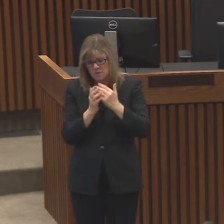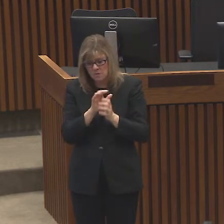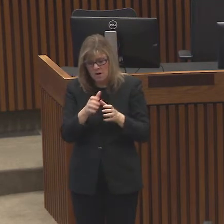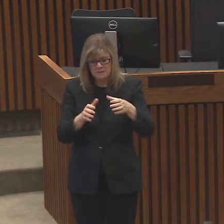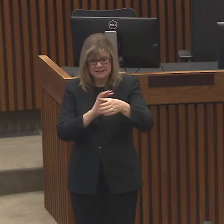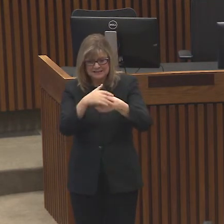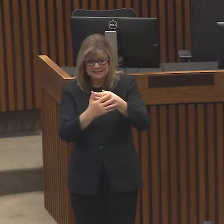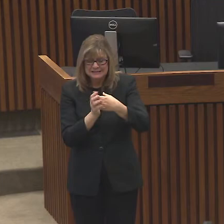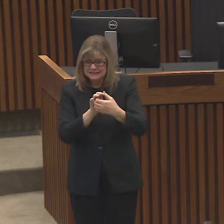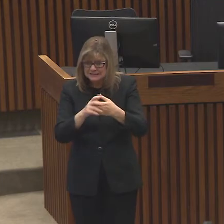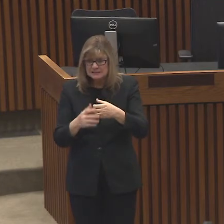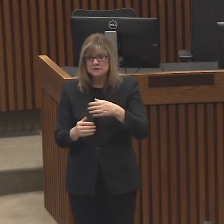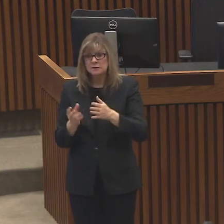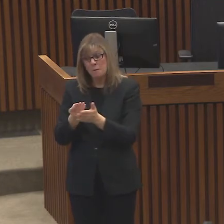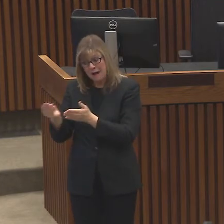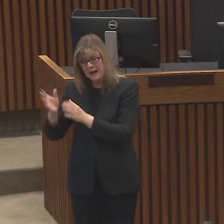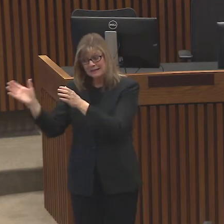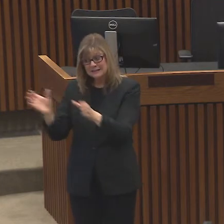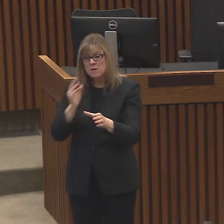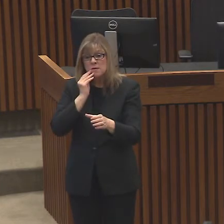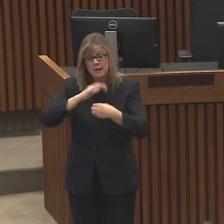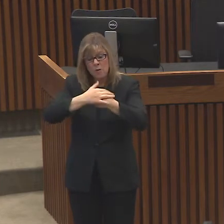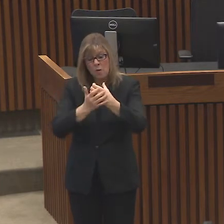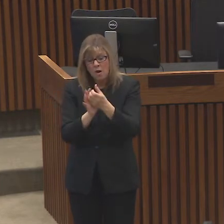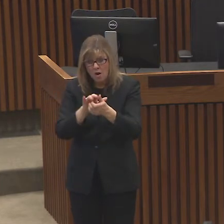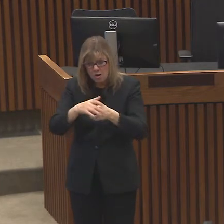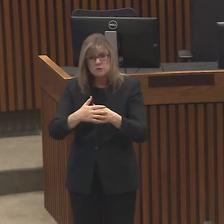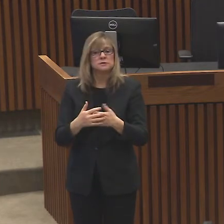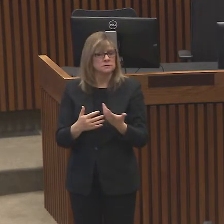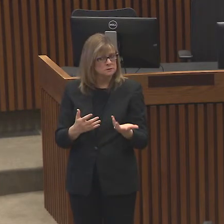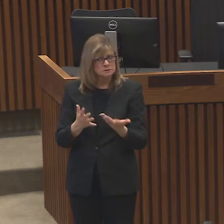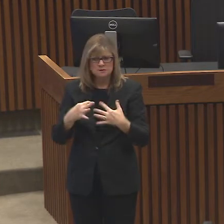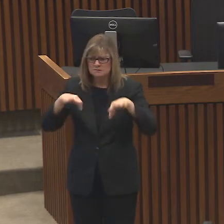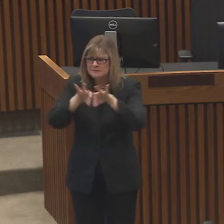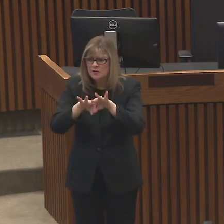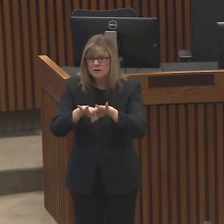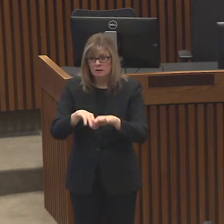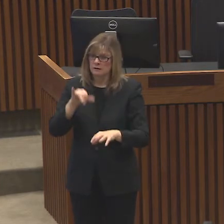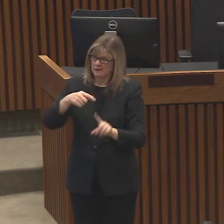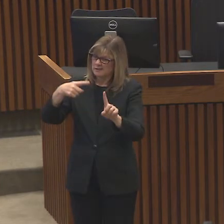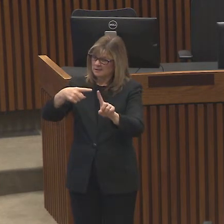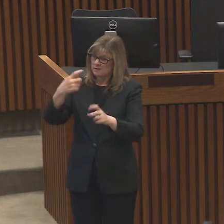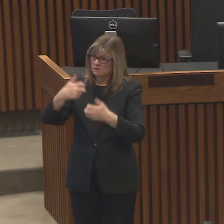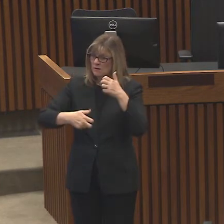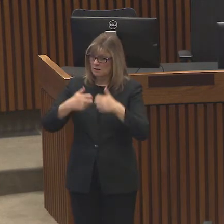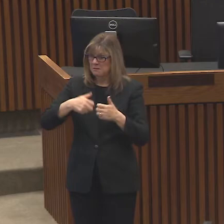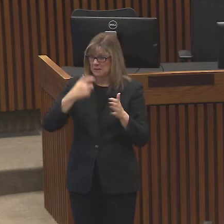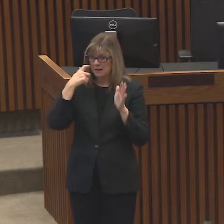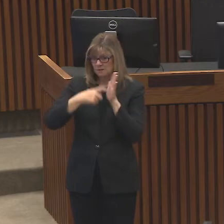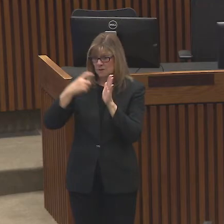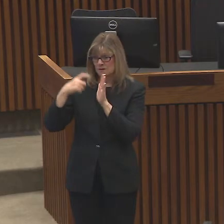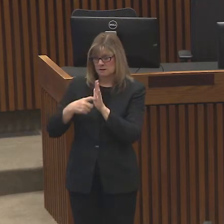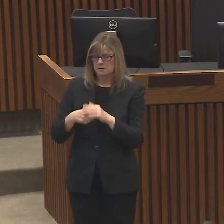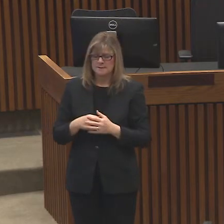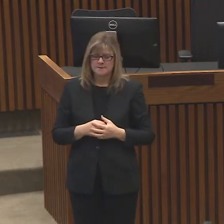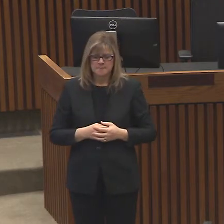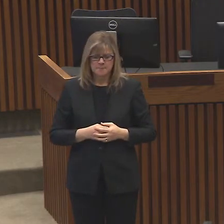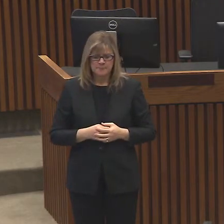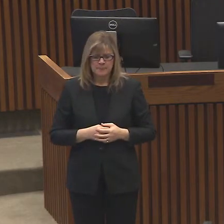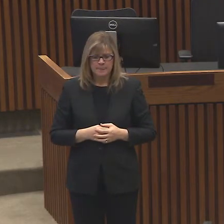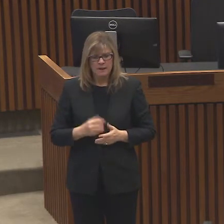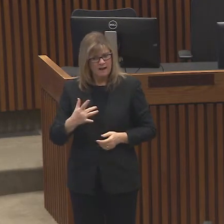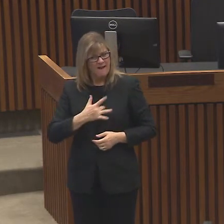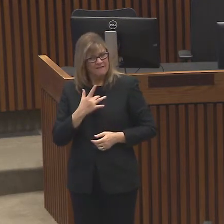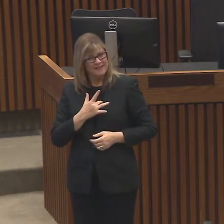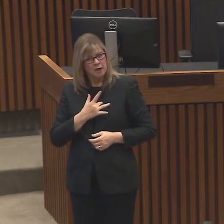there that you buy. That is really the the biggest problem I see. But I'm very encouraged that we are